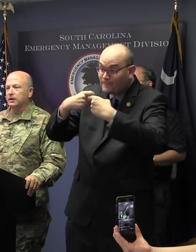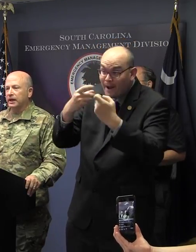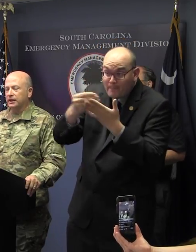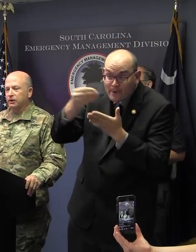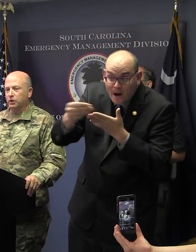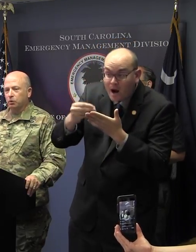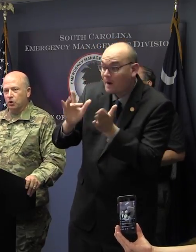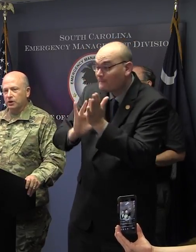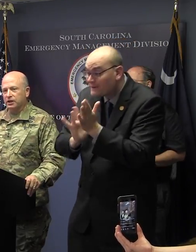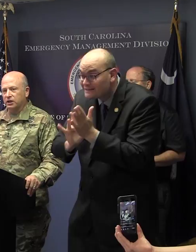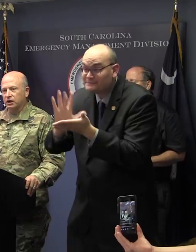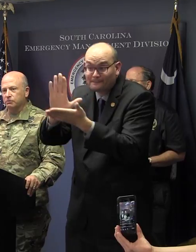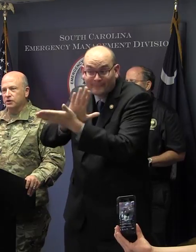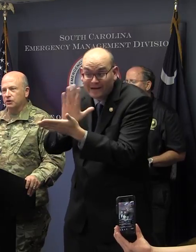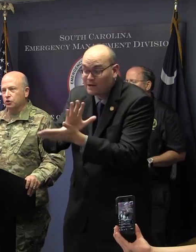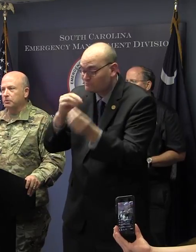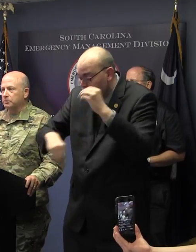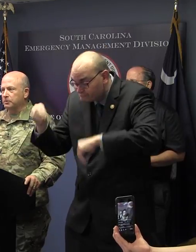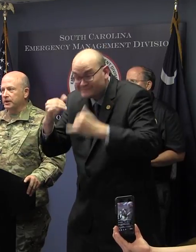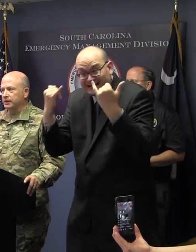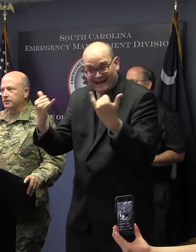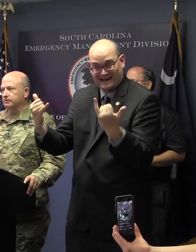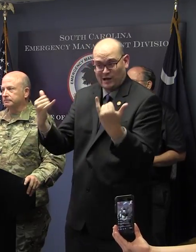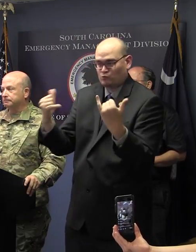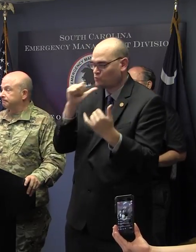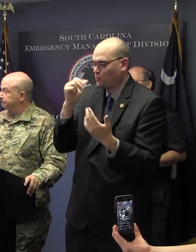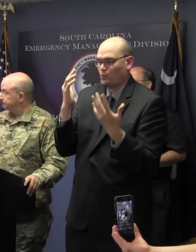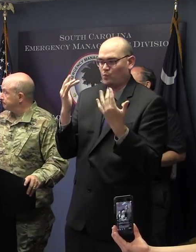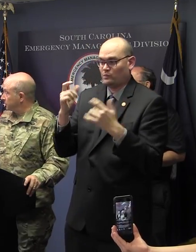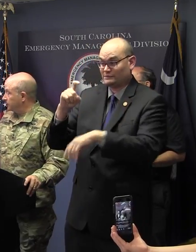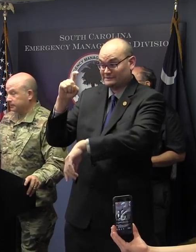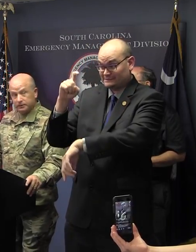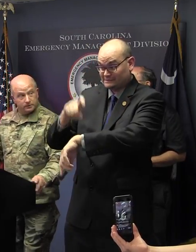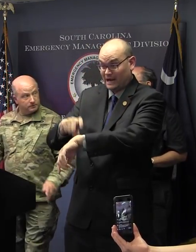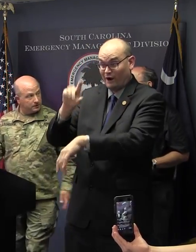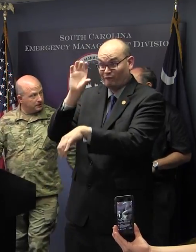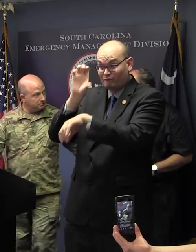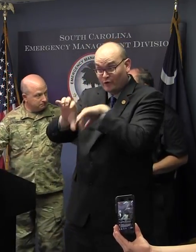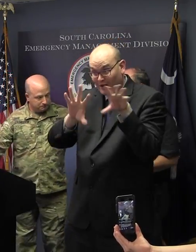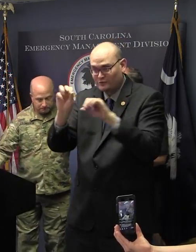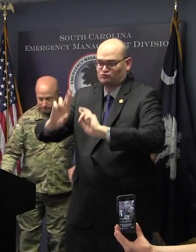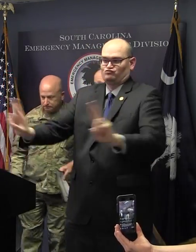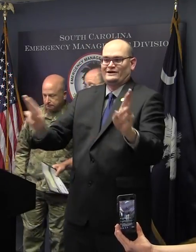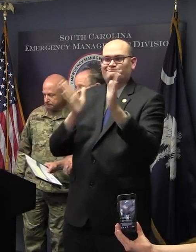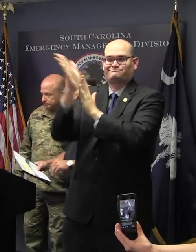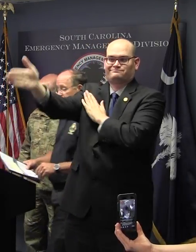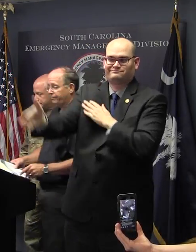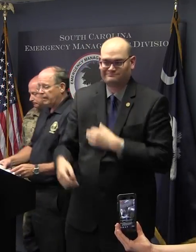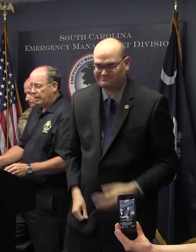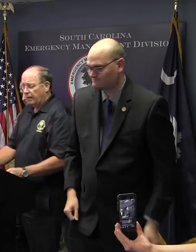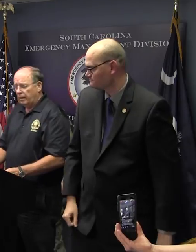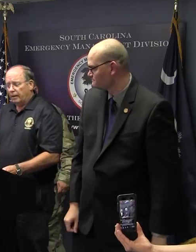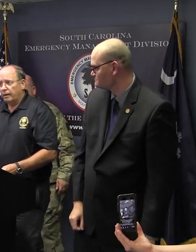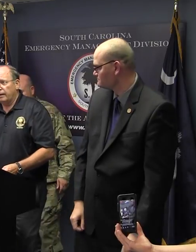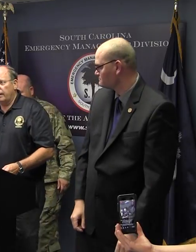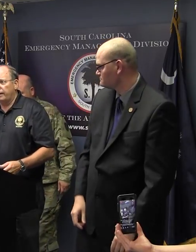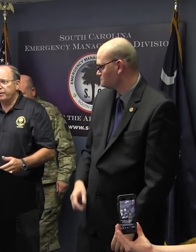move. And then when the word comes, you'll be prepared. Thank you. Mr. Stenson. Yes, sir.